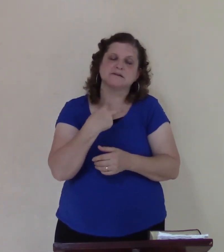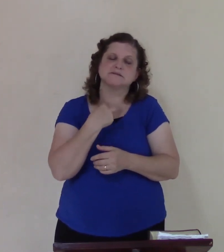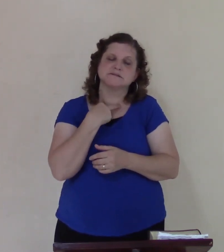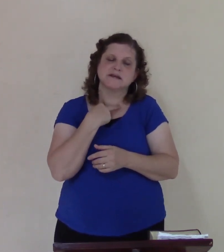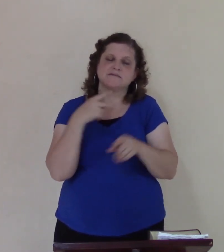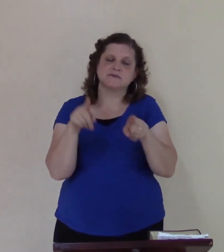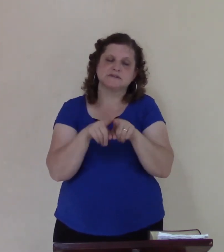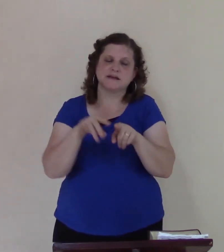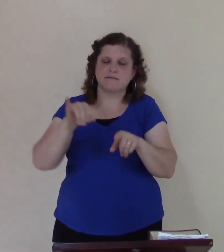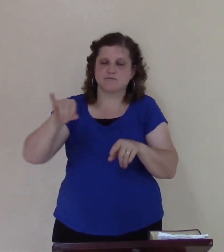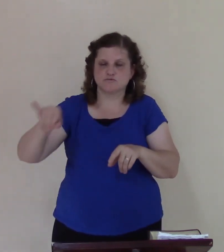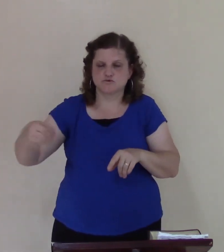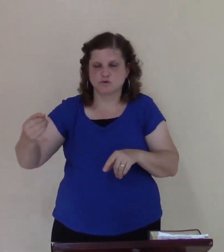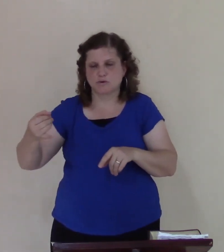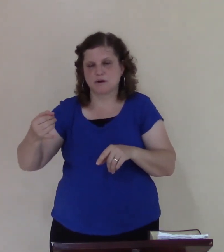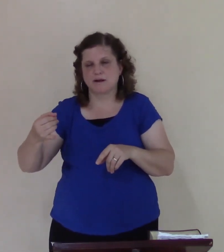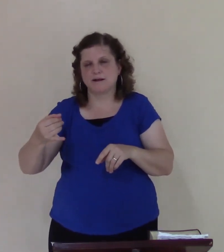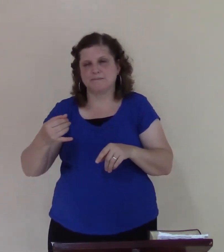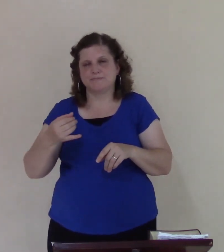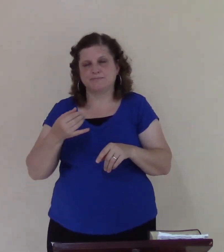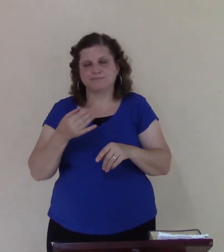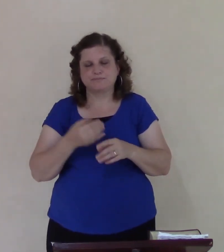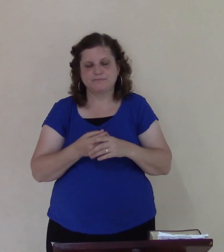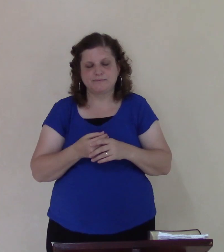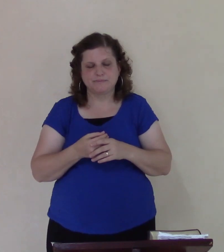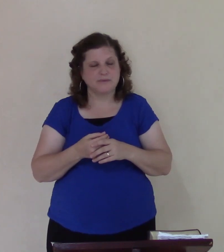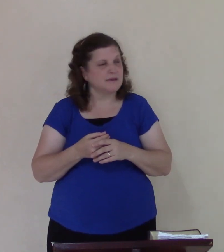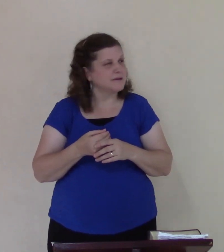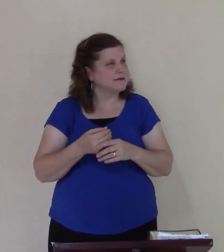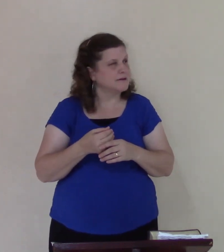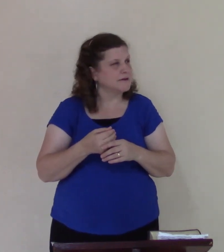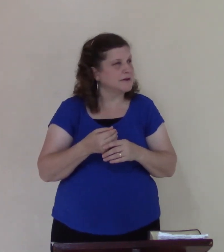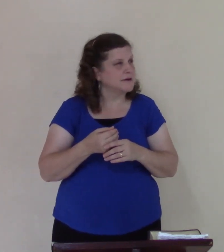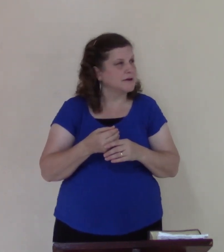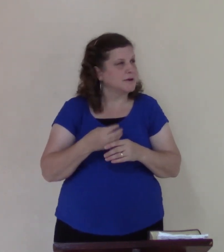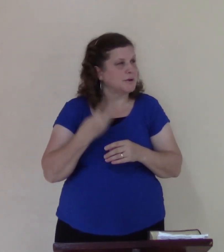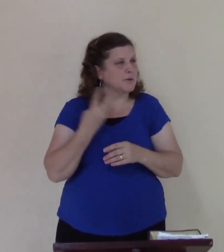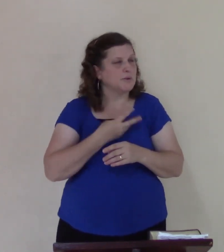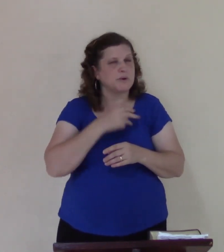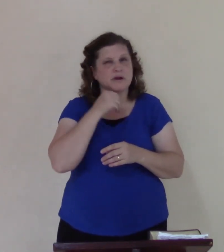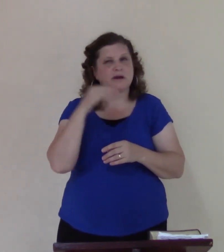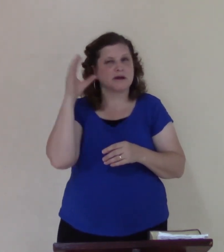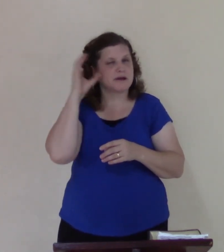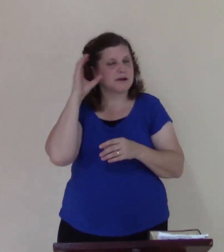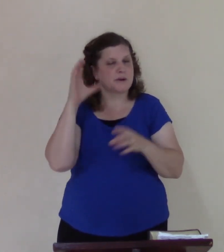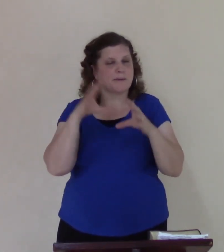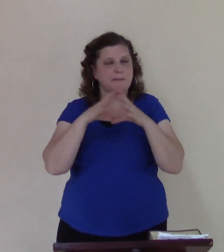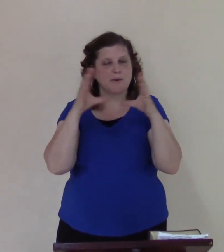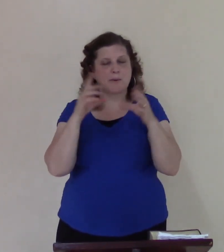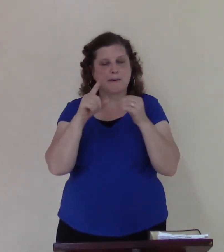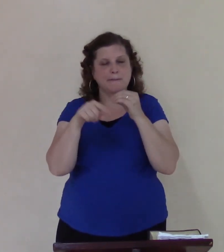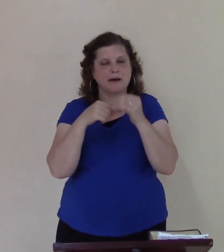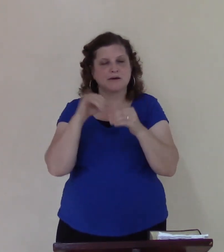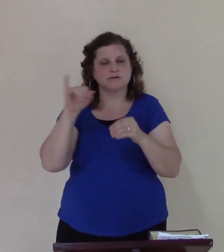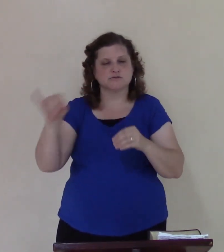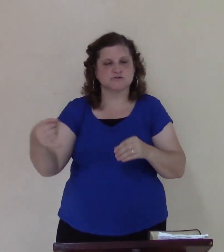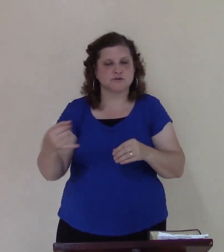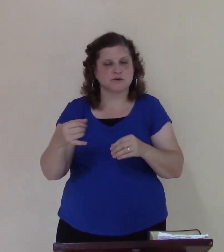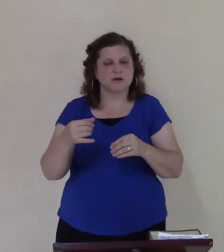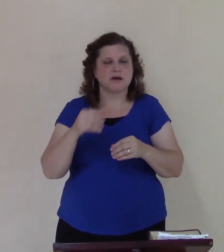his whole life and for that point on he heard nothing about John God I don't want that to affect you for that anger that things to be serving